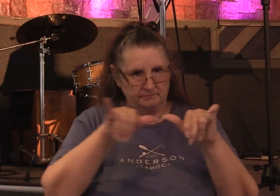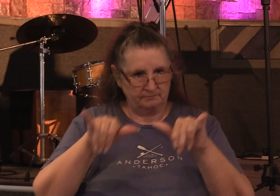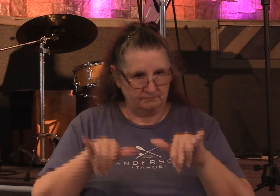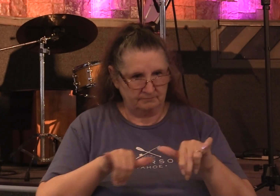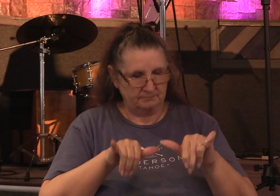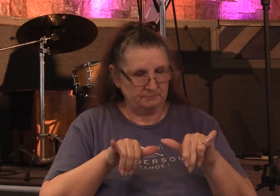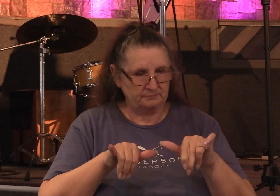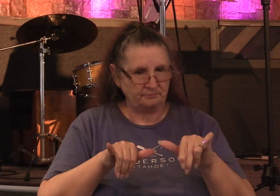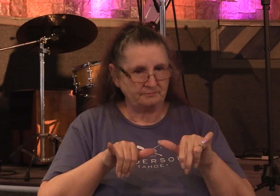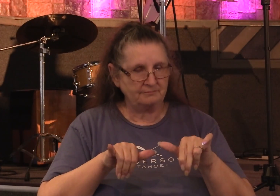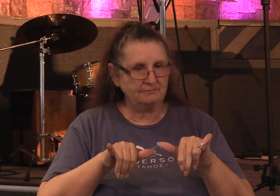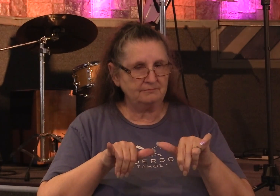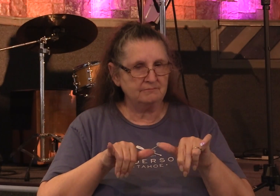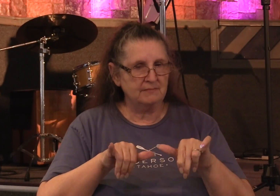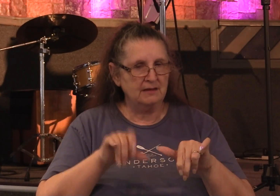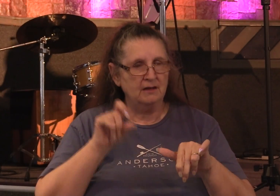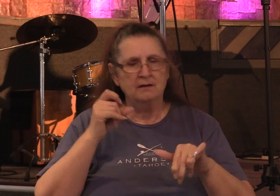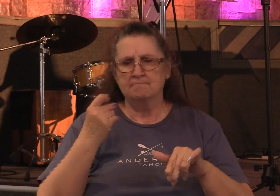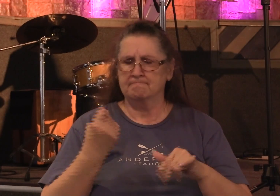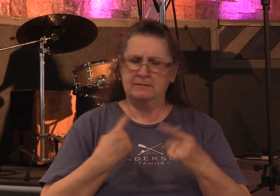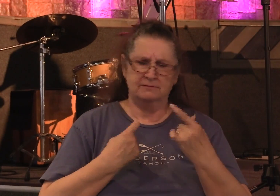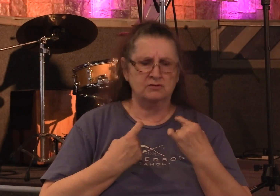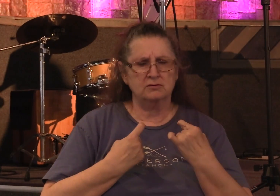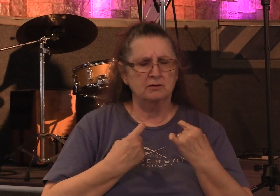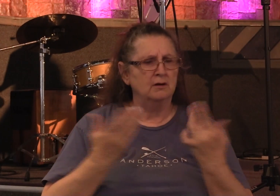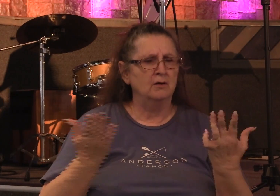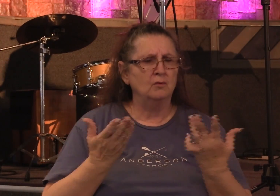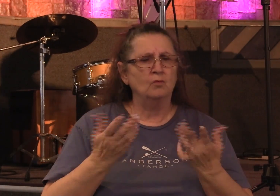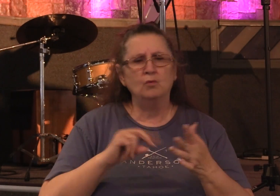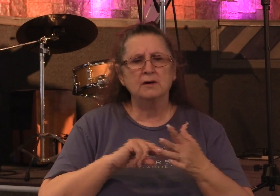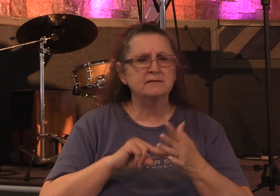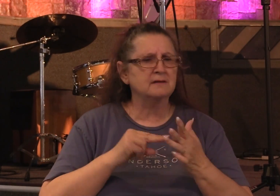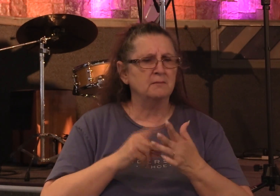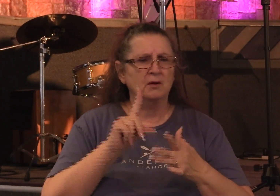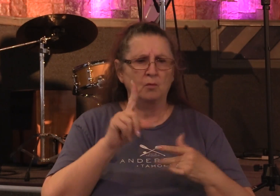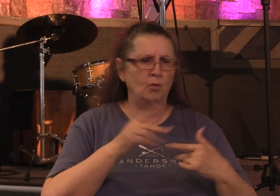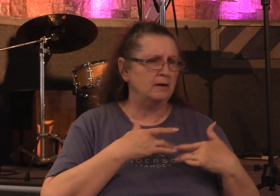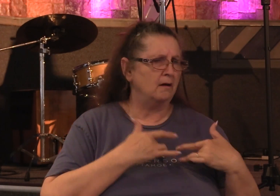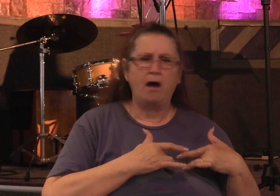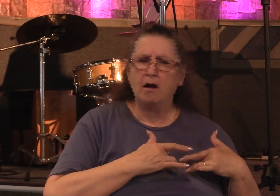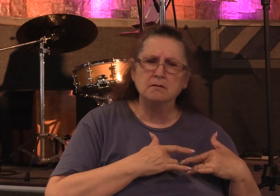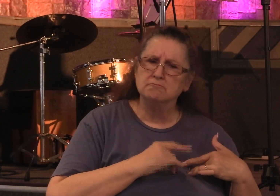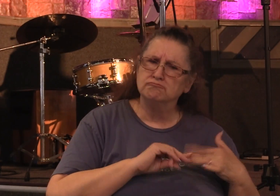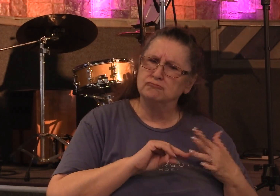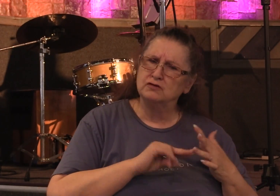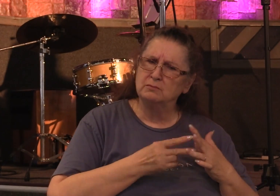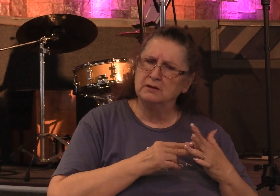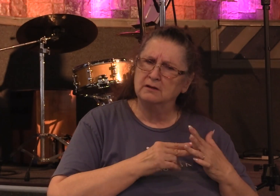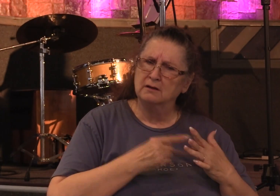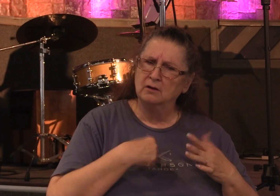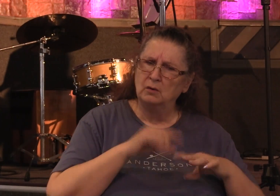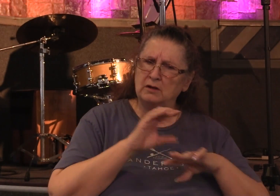And so we ask ourselves, okay, well what is that one heart that we the church must have?